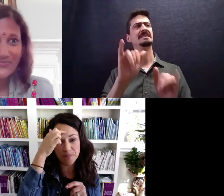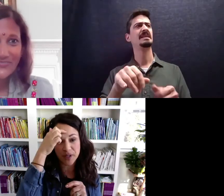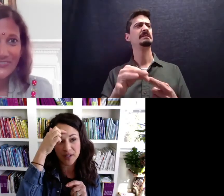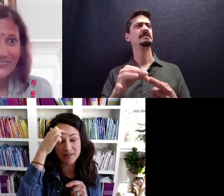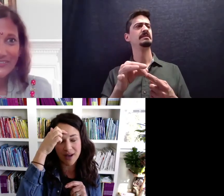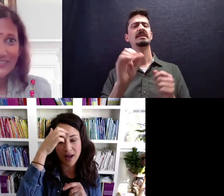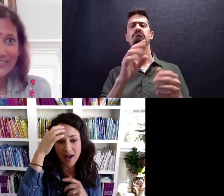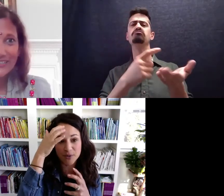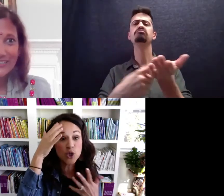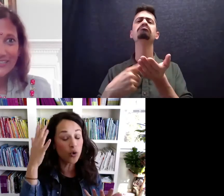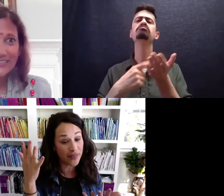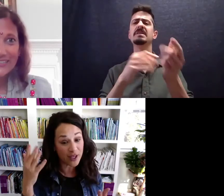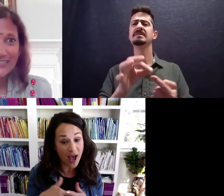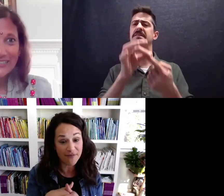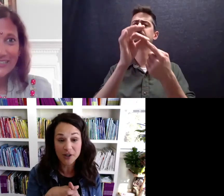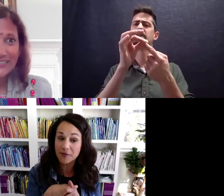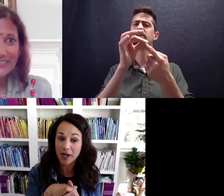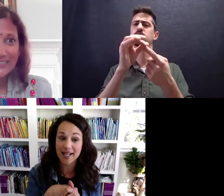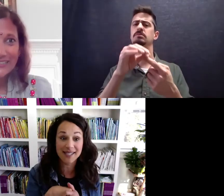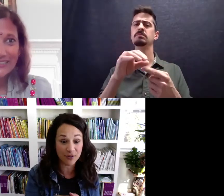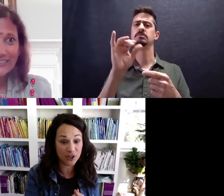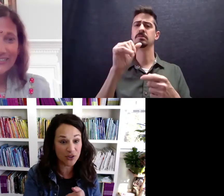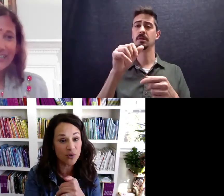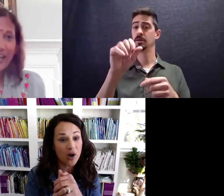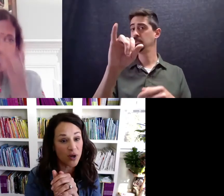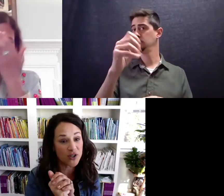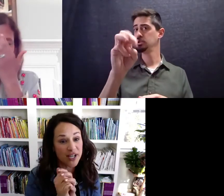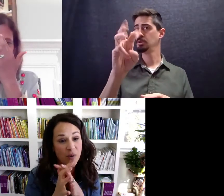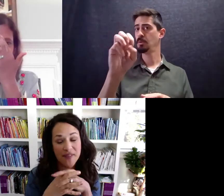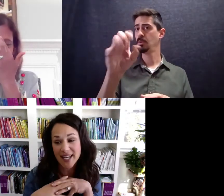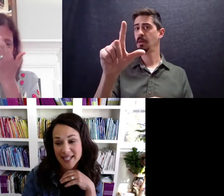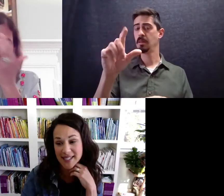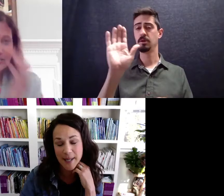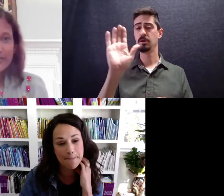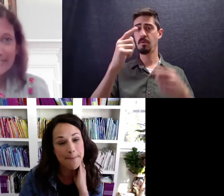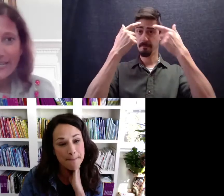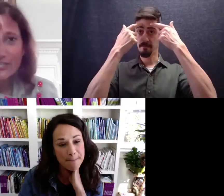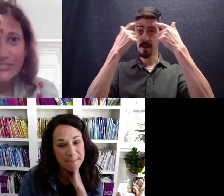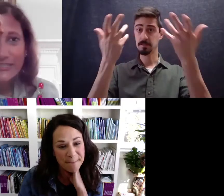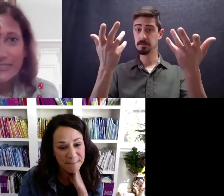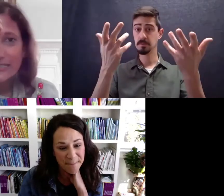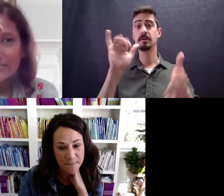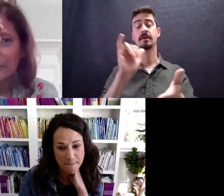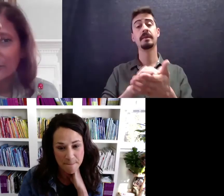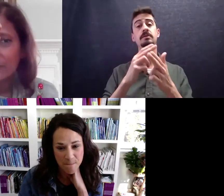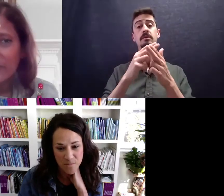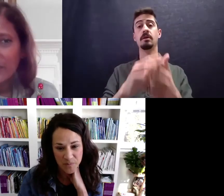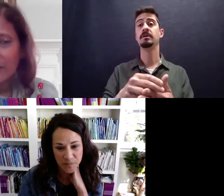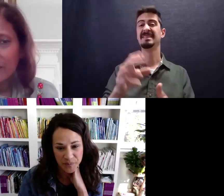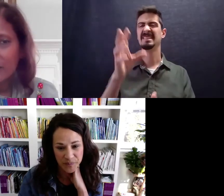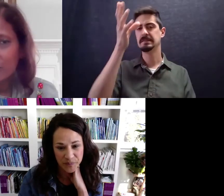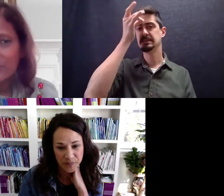jewel that you have on your forehead? Several children are wondering. Oh, sure. So, this is actually a sticker.